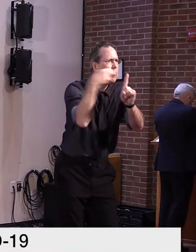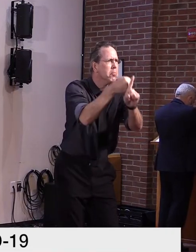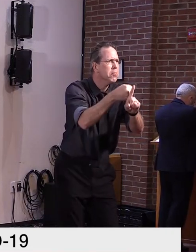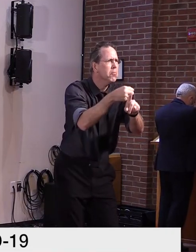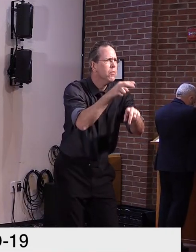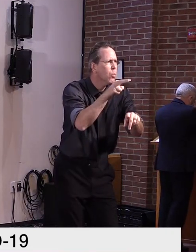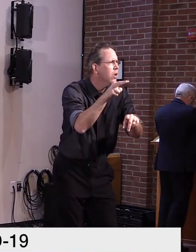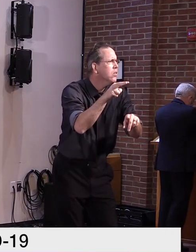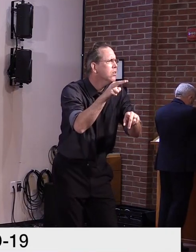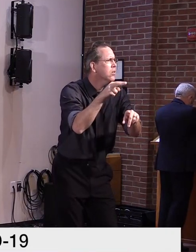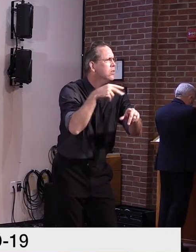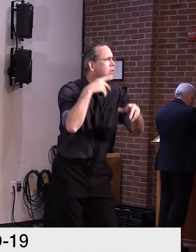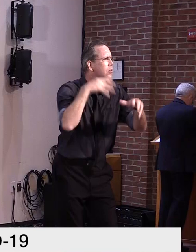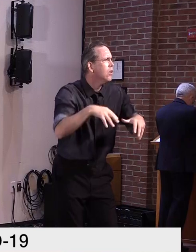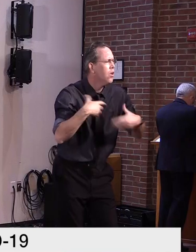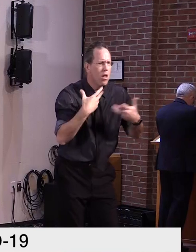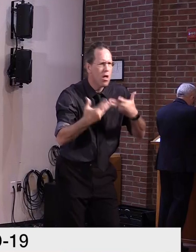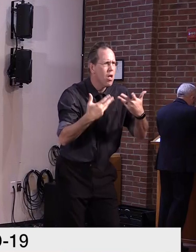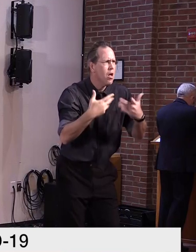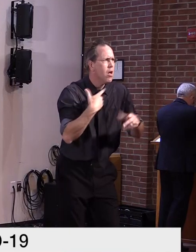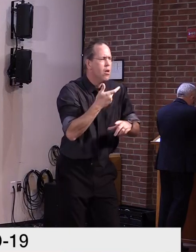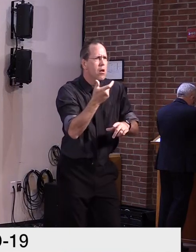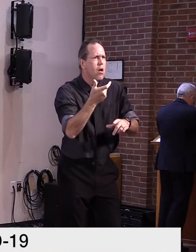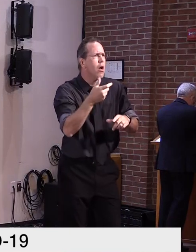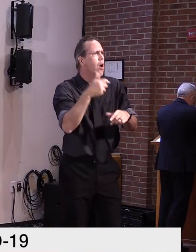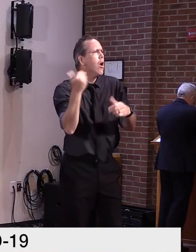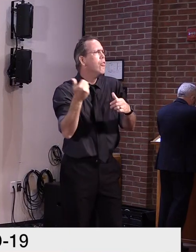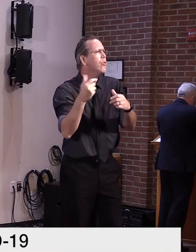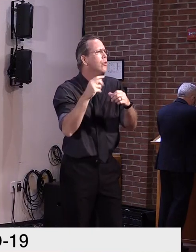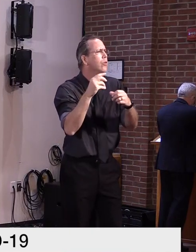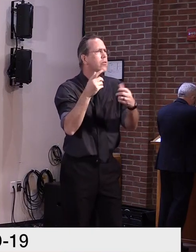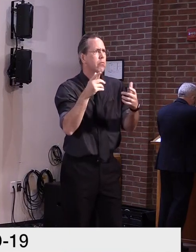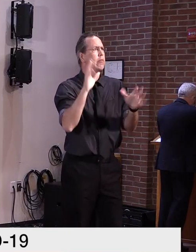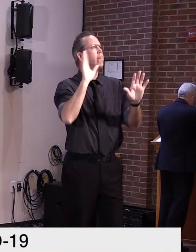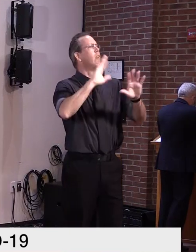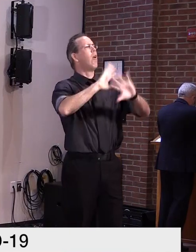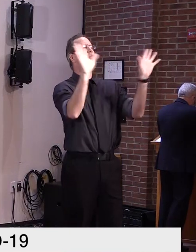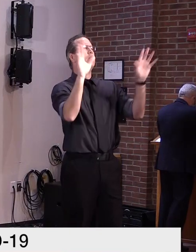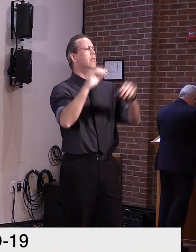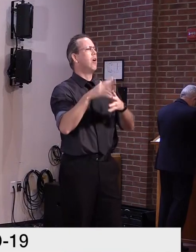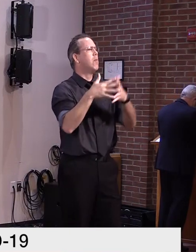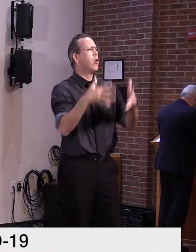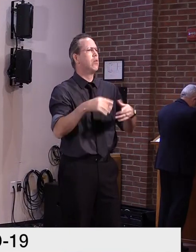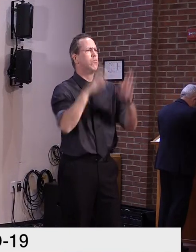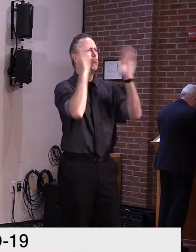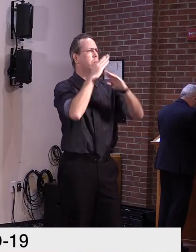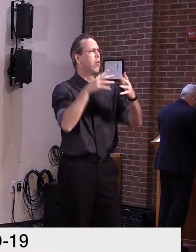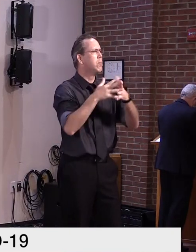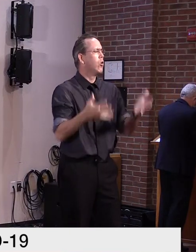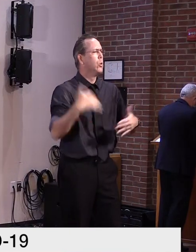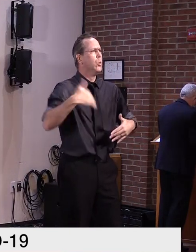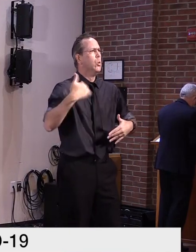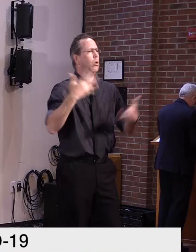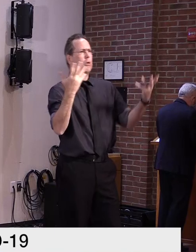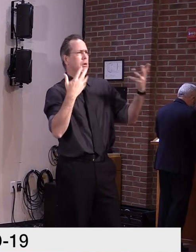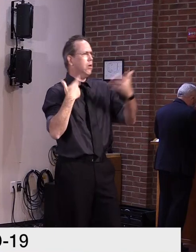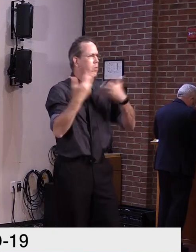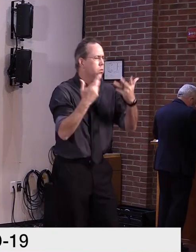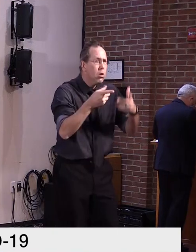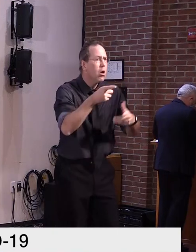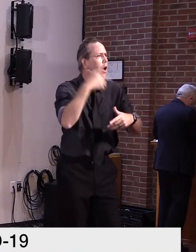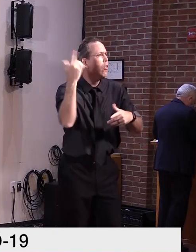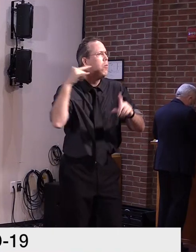nation was under attack. There were then reports from Virginia that a third plane had hit the Pentagon